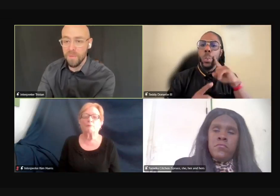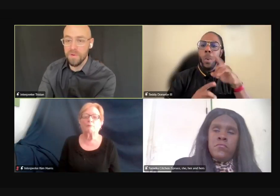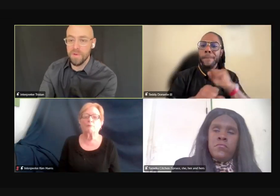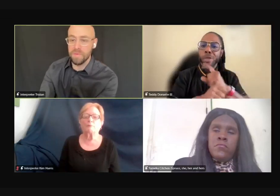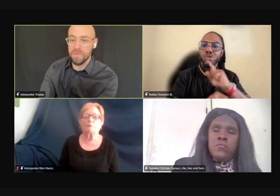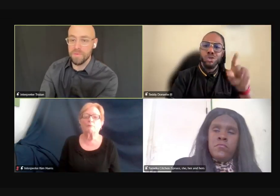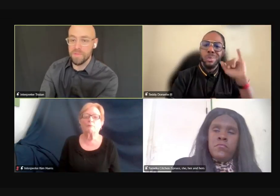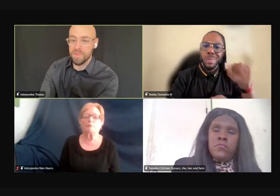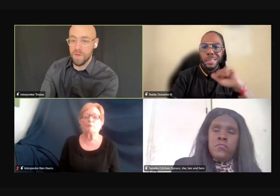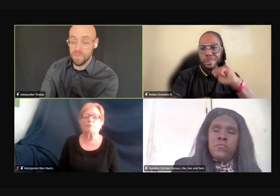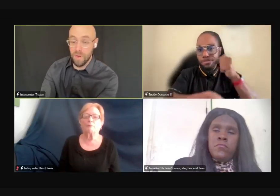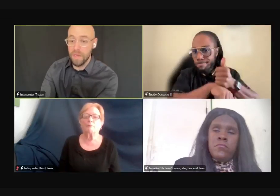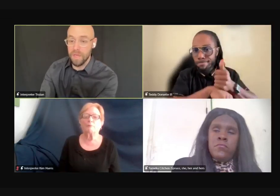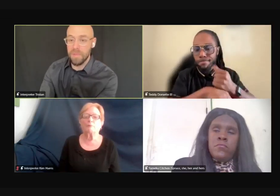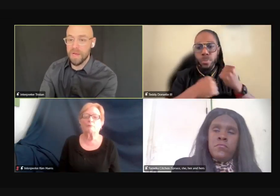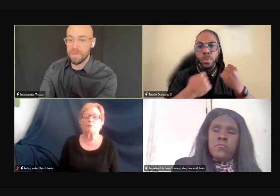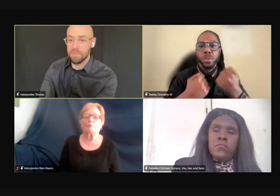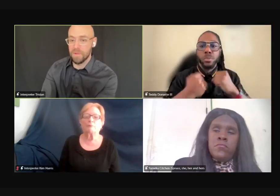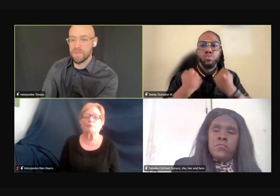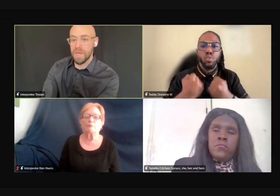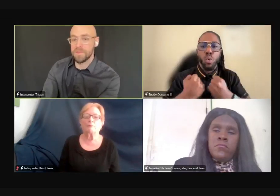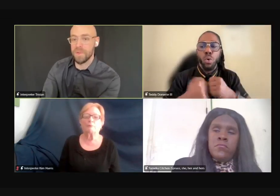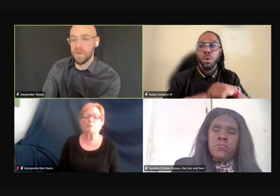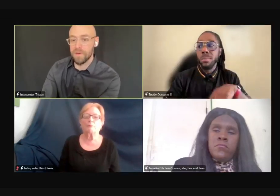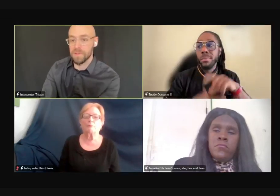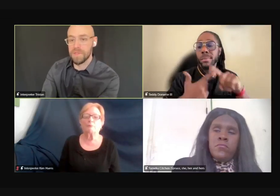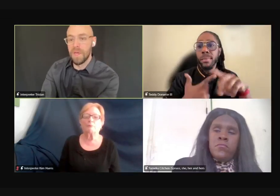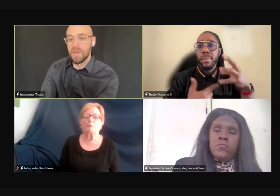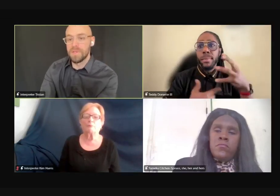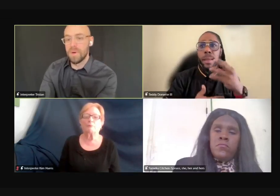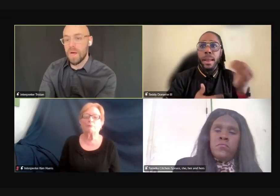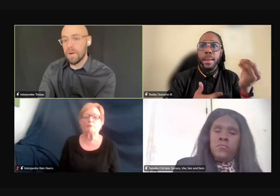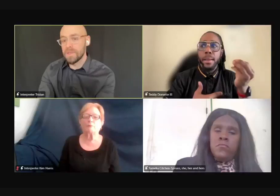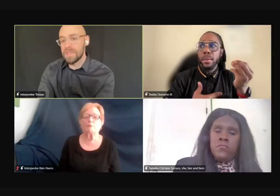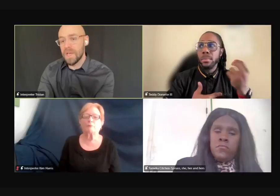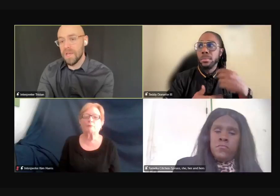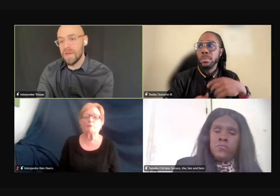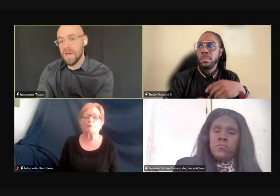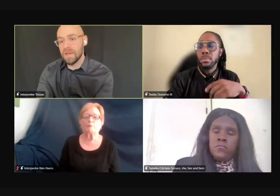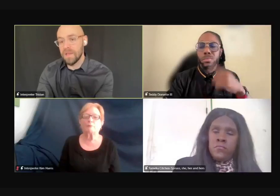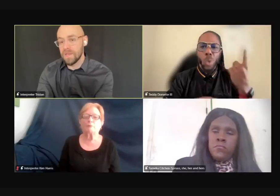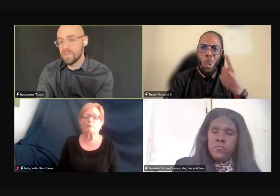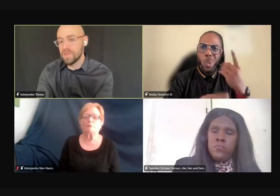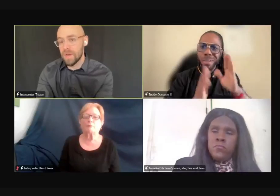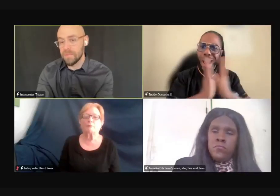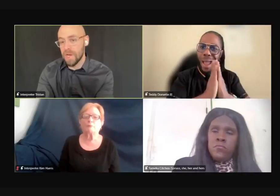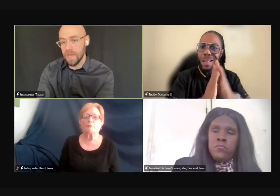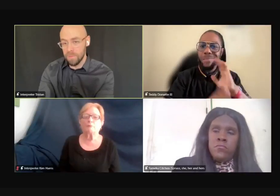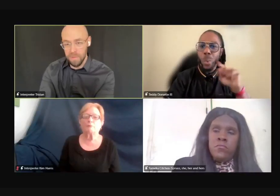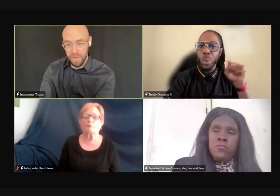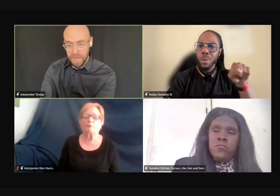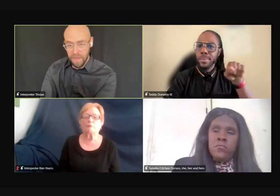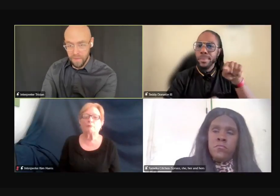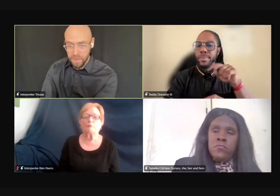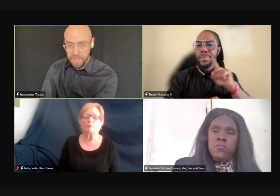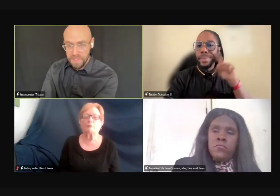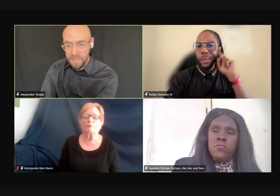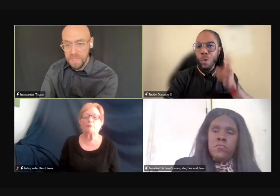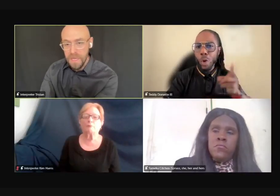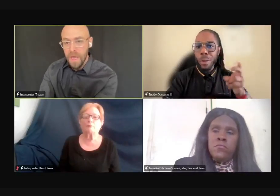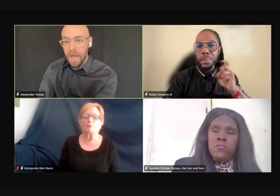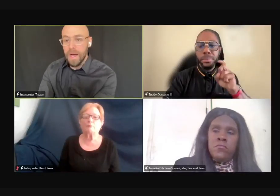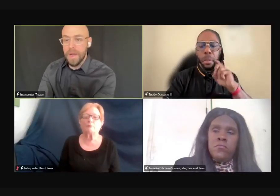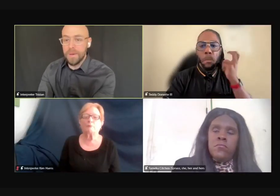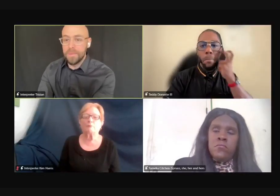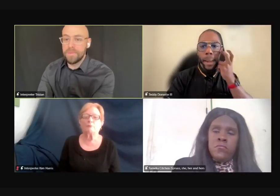or deaf blind would feel strongly impacted by those types of barriers. So I would say that they should try to try to implement that those